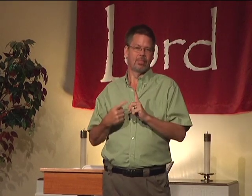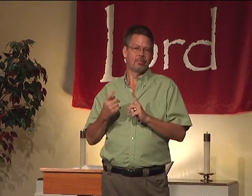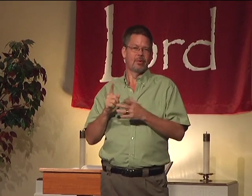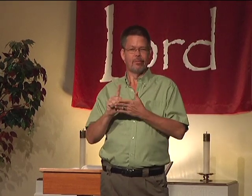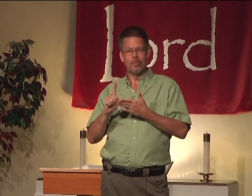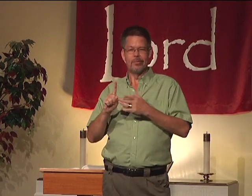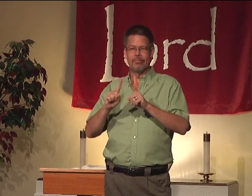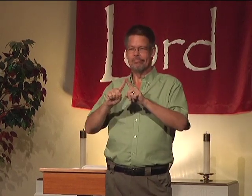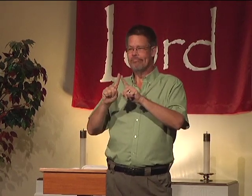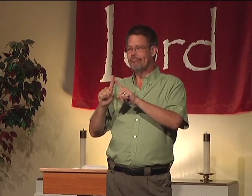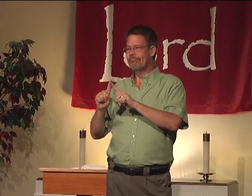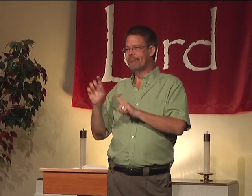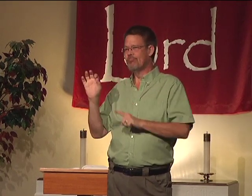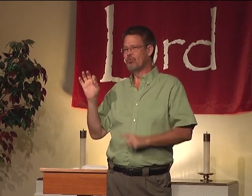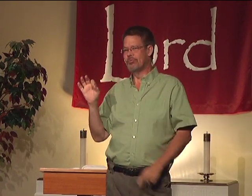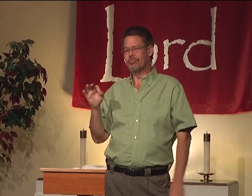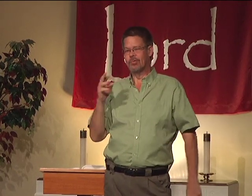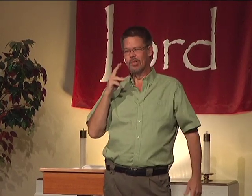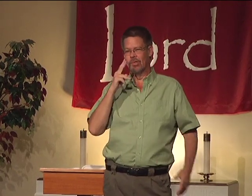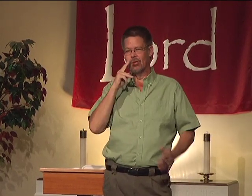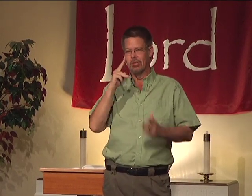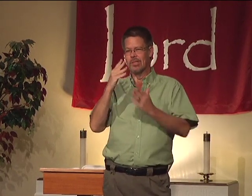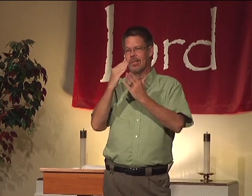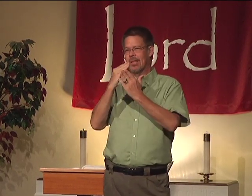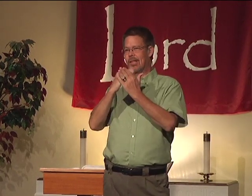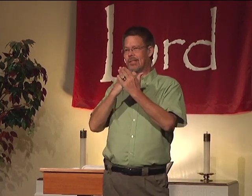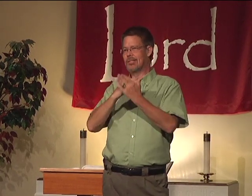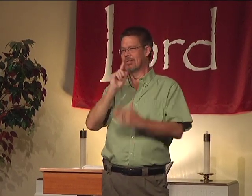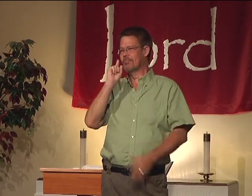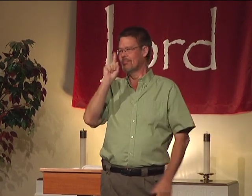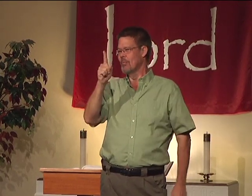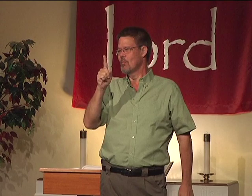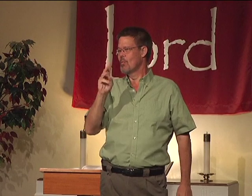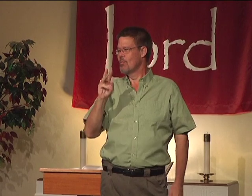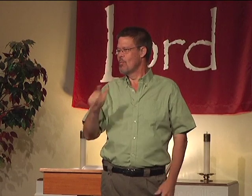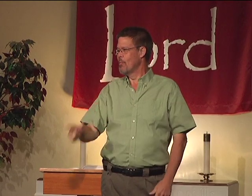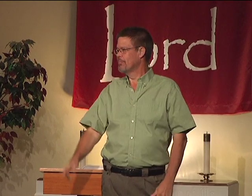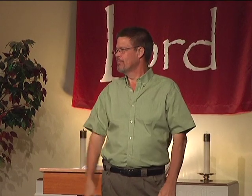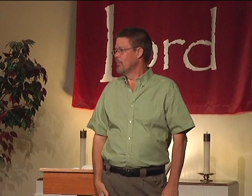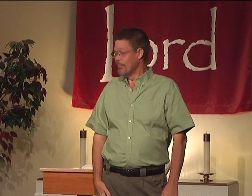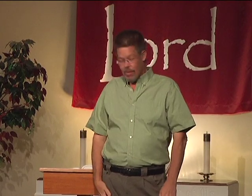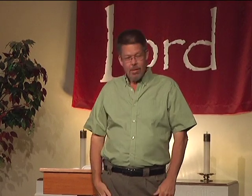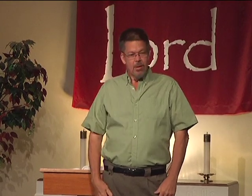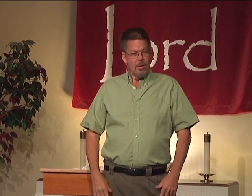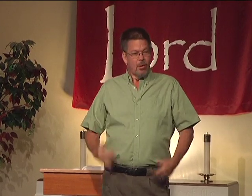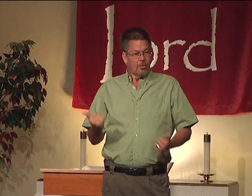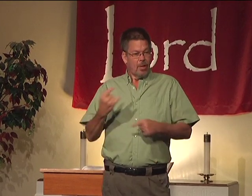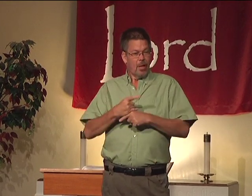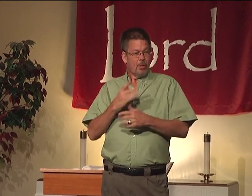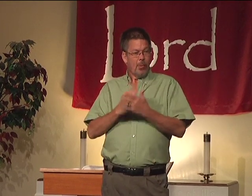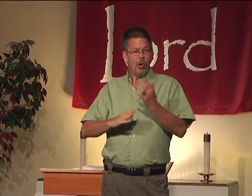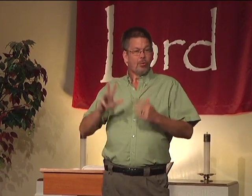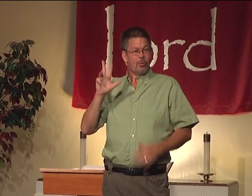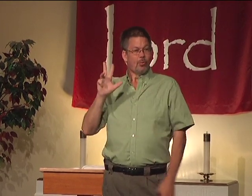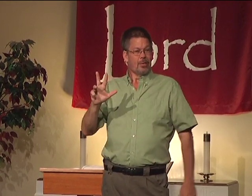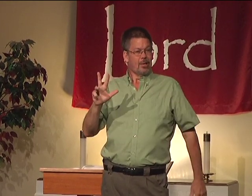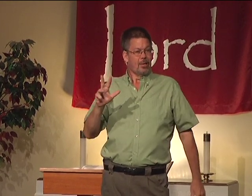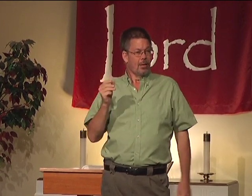He'll be gone for a month, and every week we have a different person presenting a message, and there's a list in the back of the room on the wall that you're interested. And today